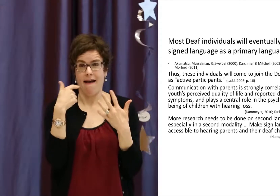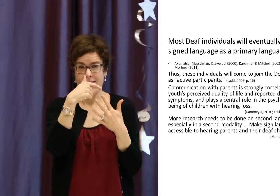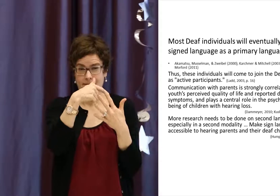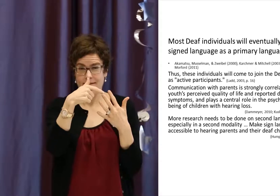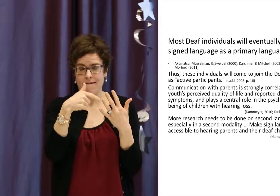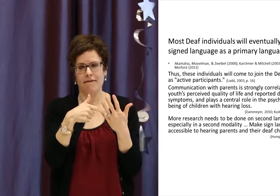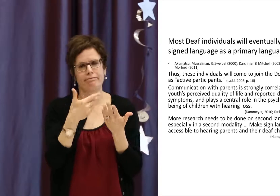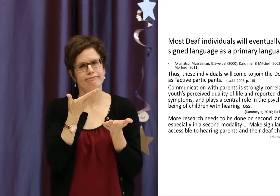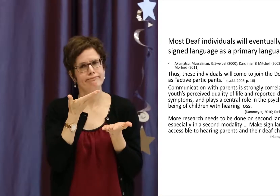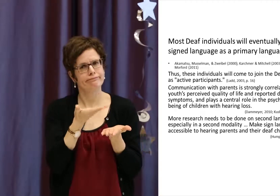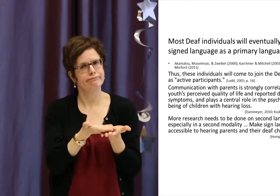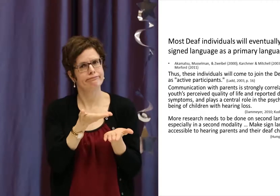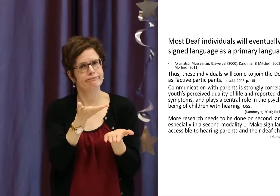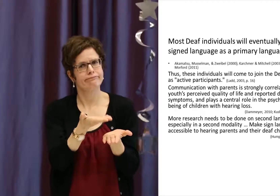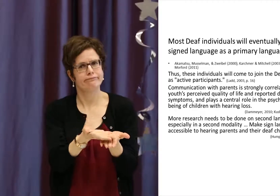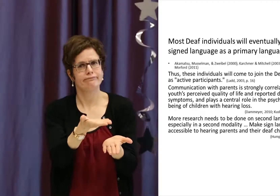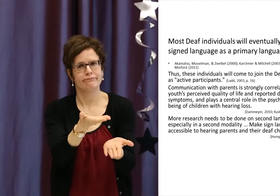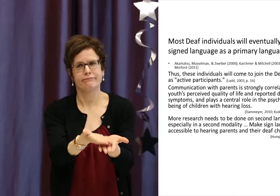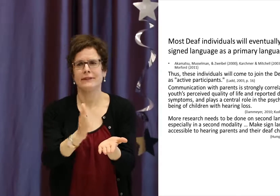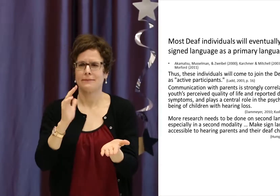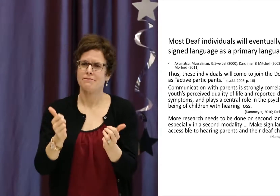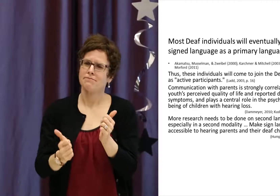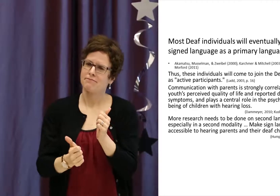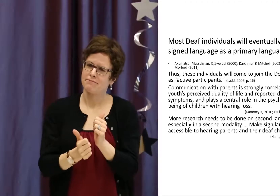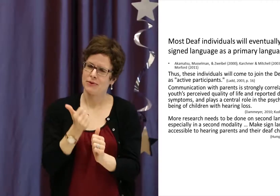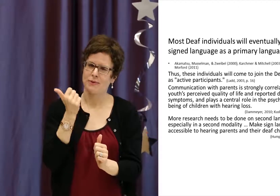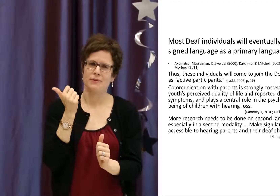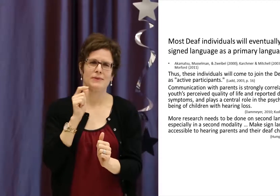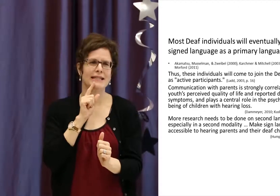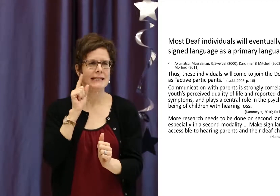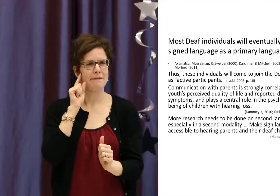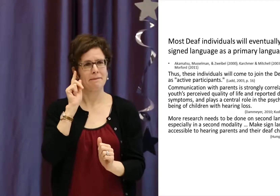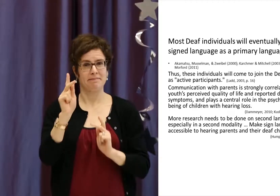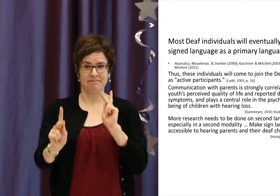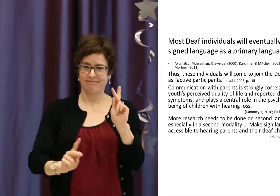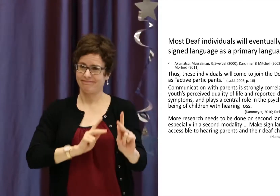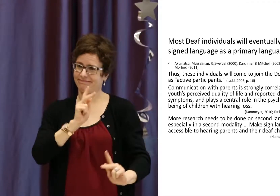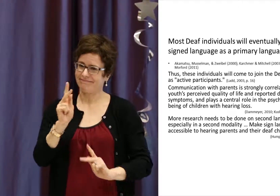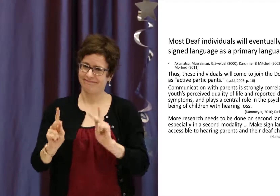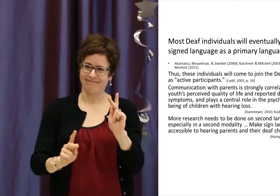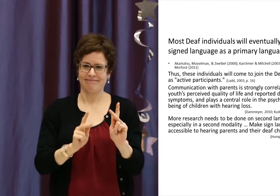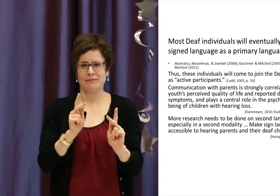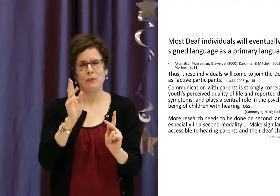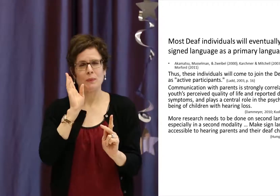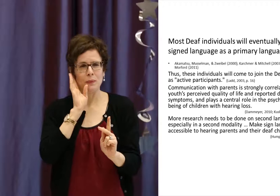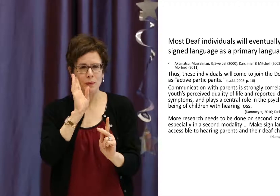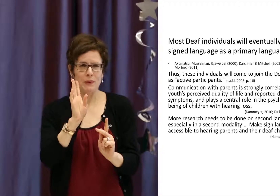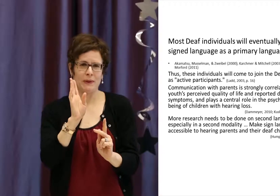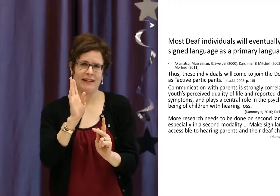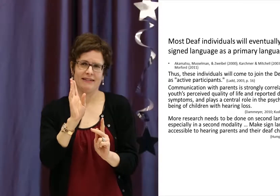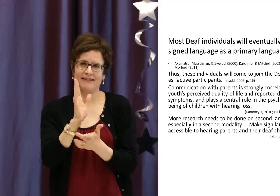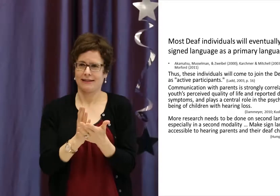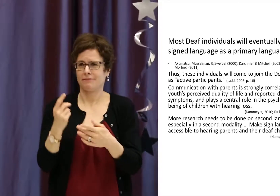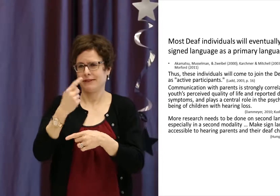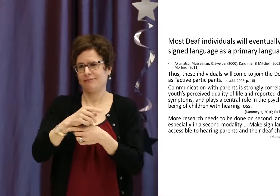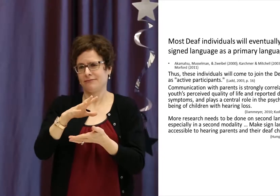studies available out there. However, there is still research that states that most deaf individuals,